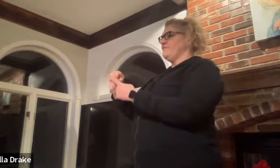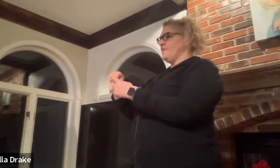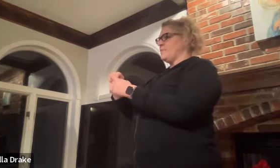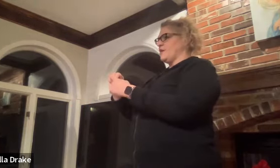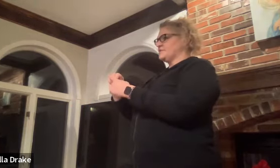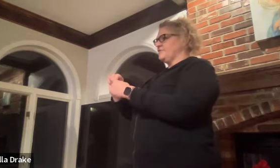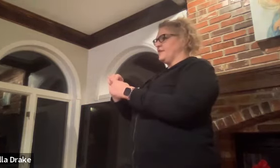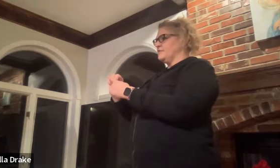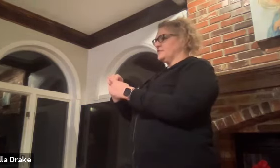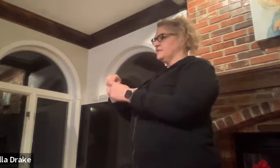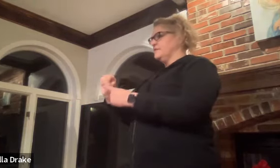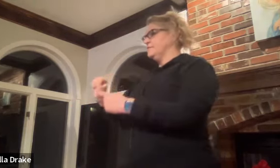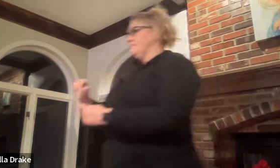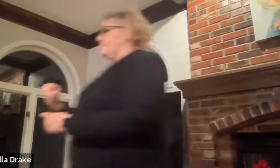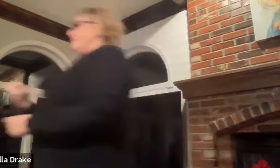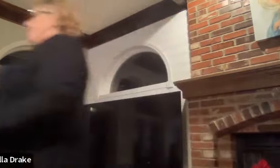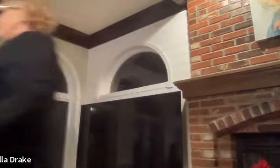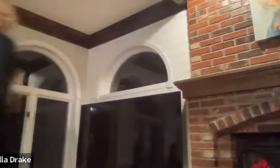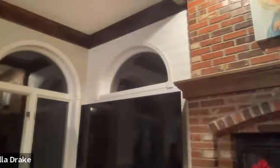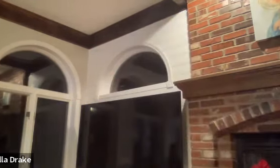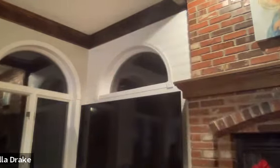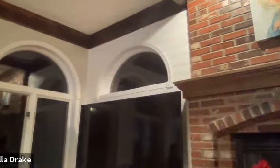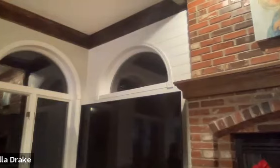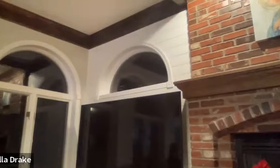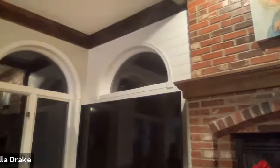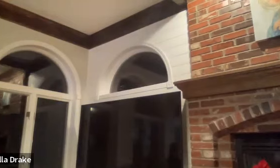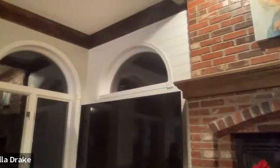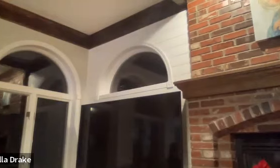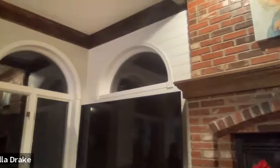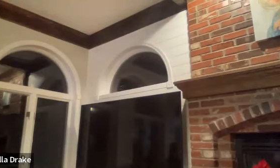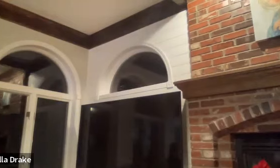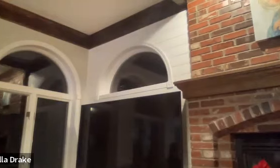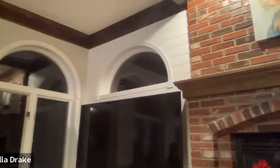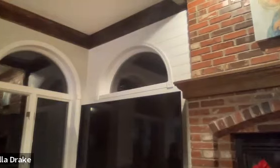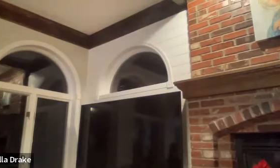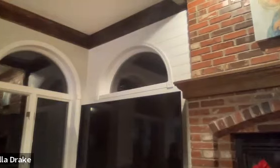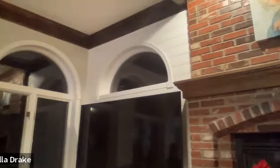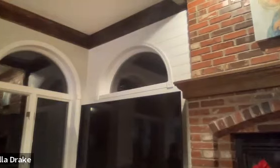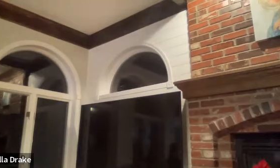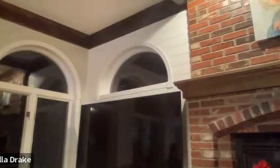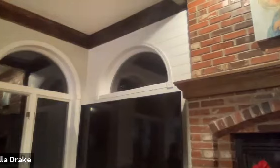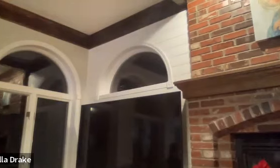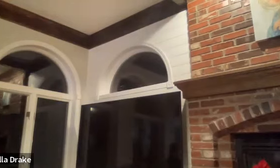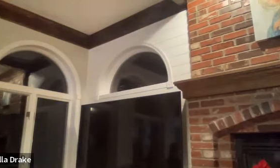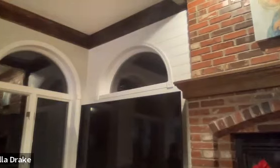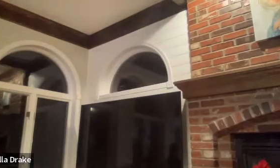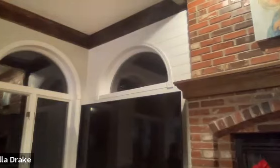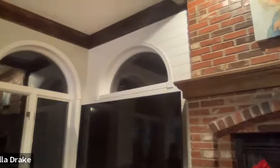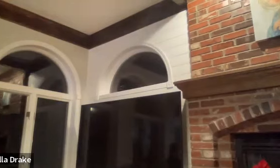thumb across your fingers um like this that's it it's like this that's it